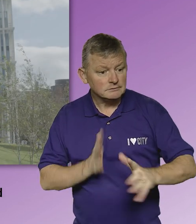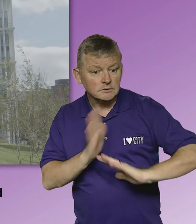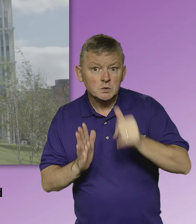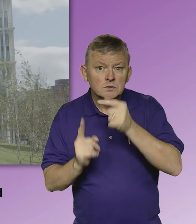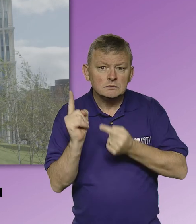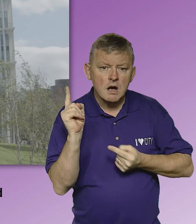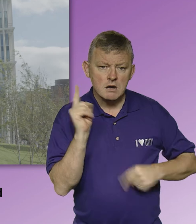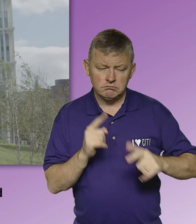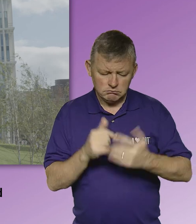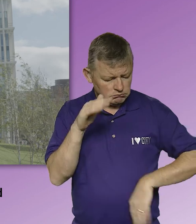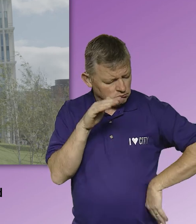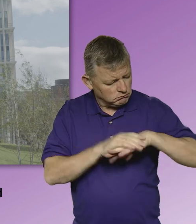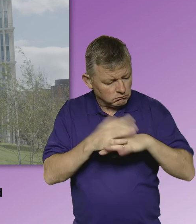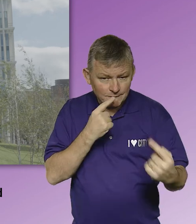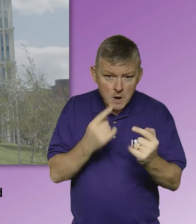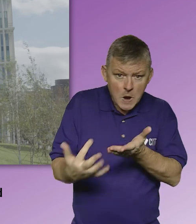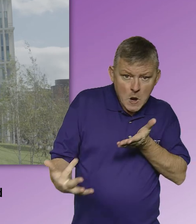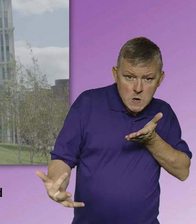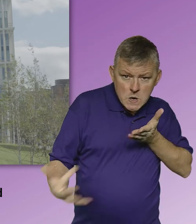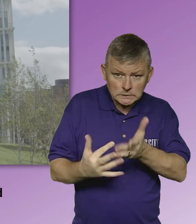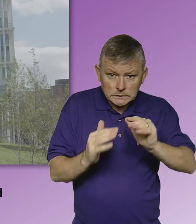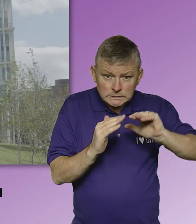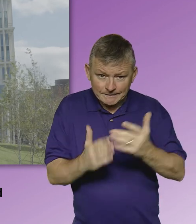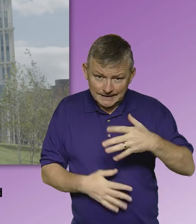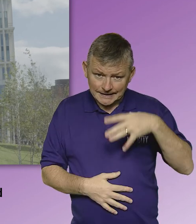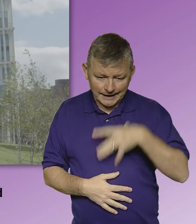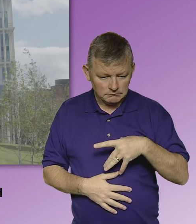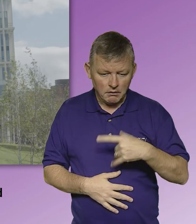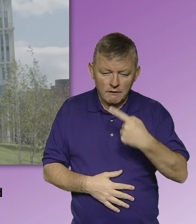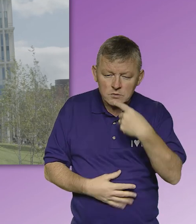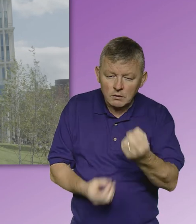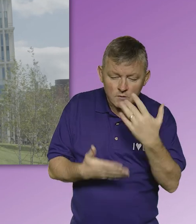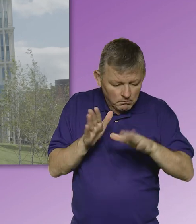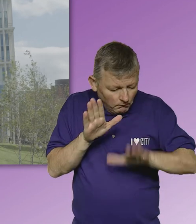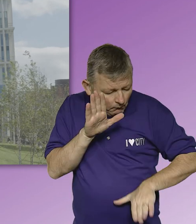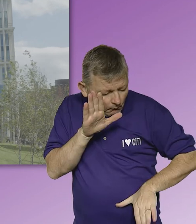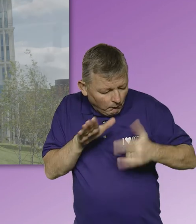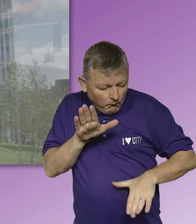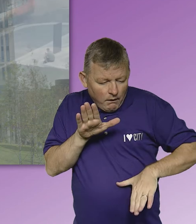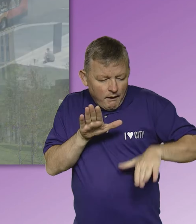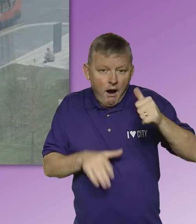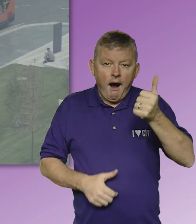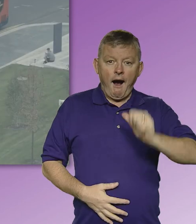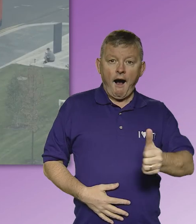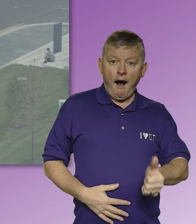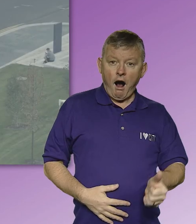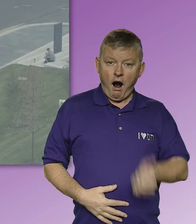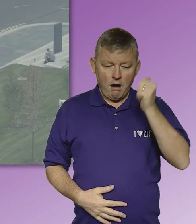BSL users will have access to the information and services they need to live active, healthy lives and to make informed